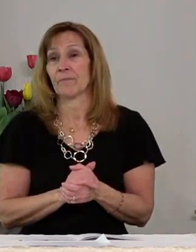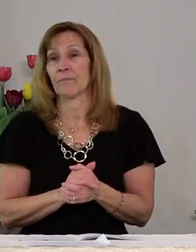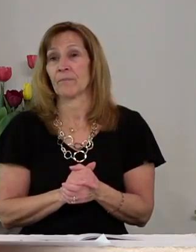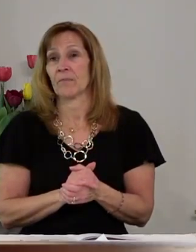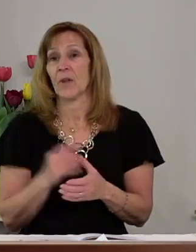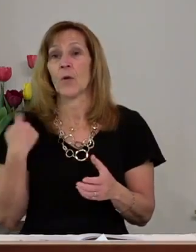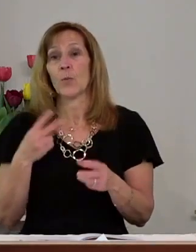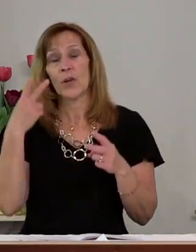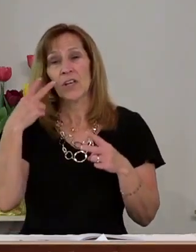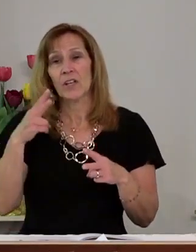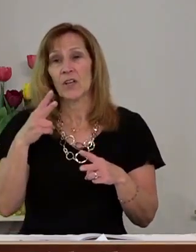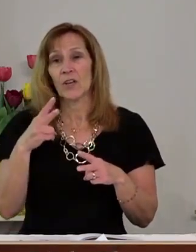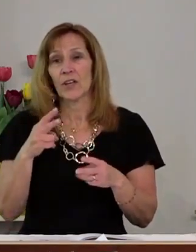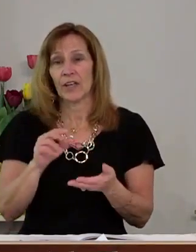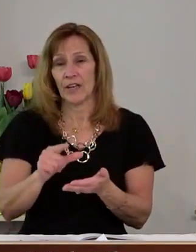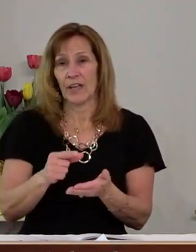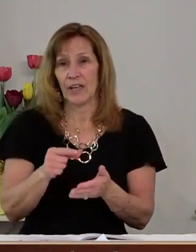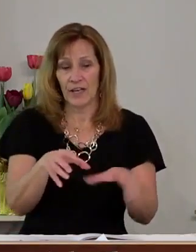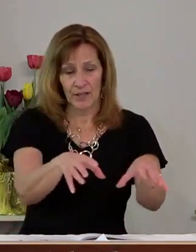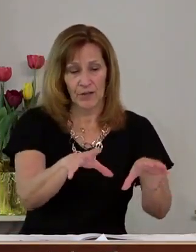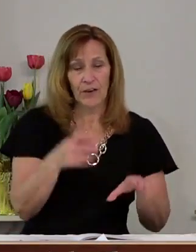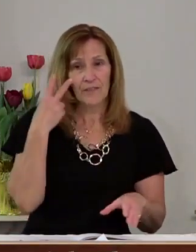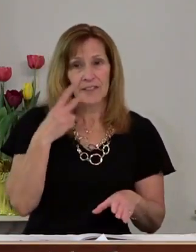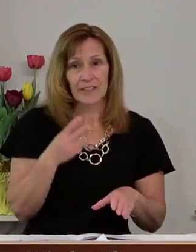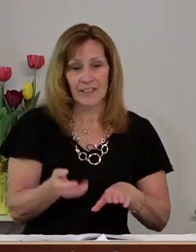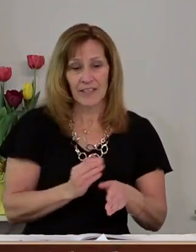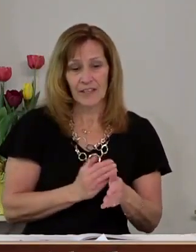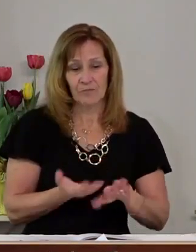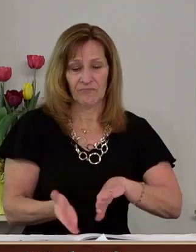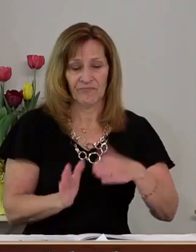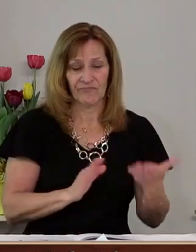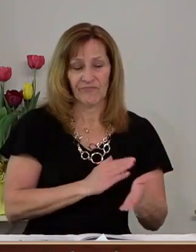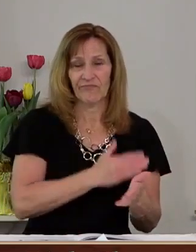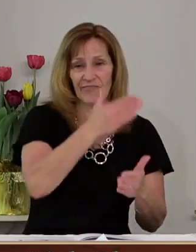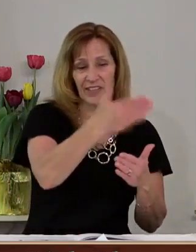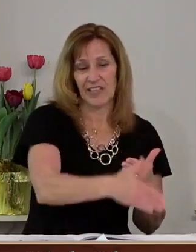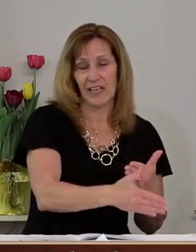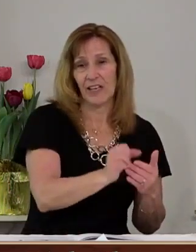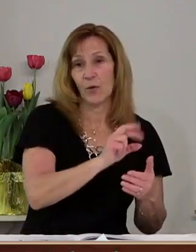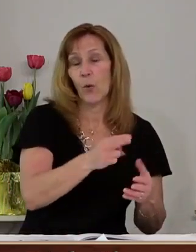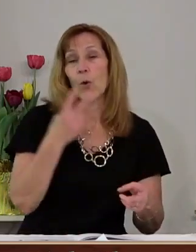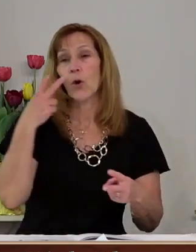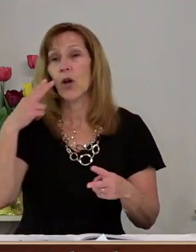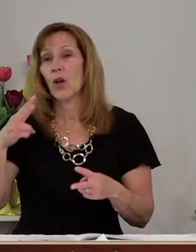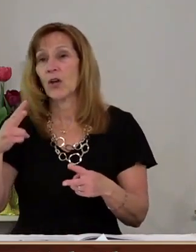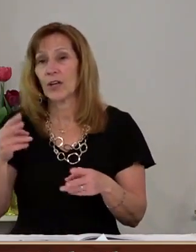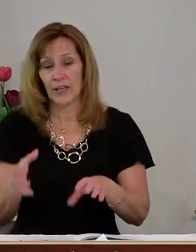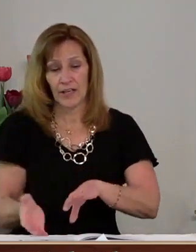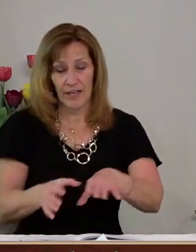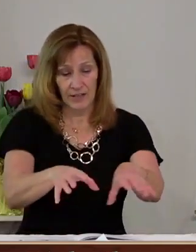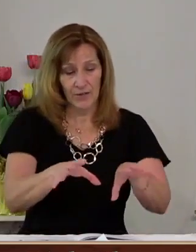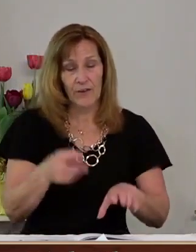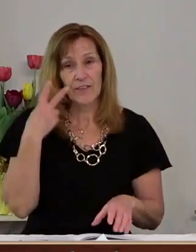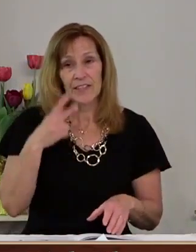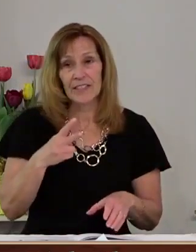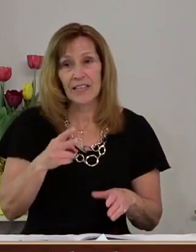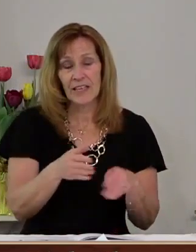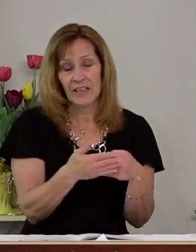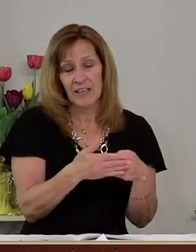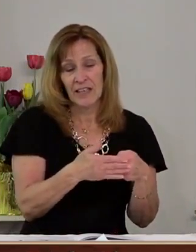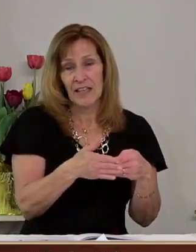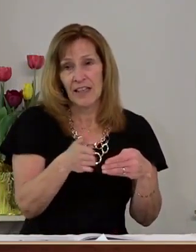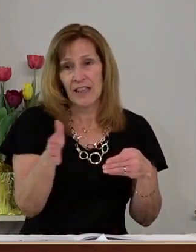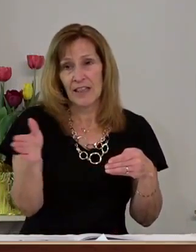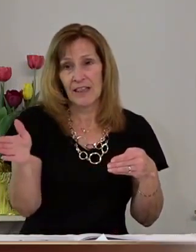we can look in the grave and see a dead end or we can look in a grave and see the gateway